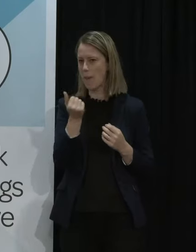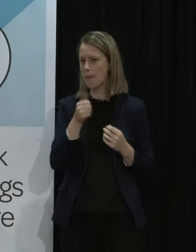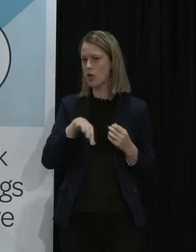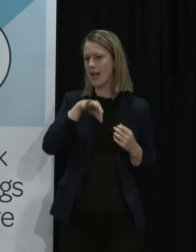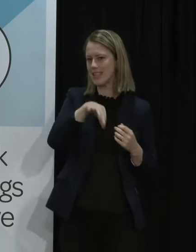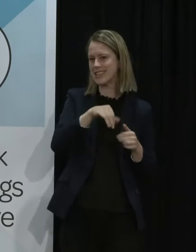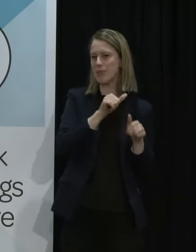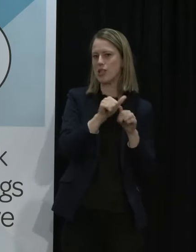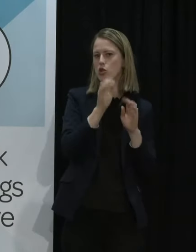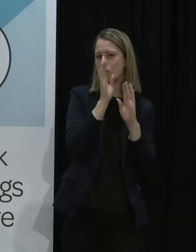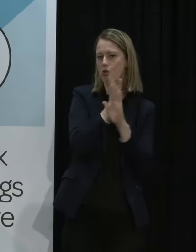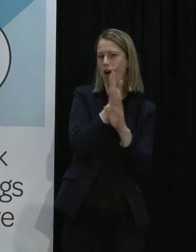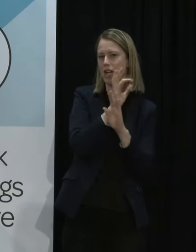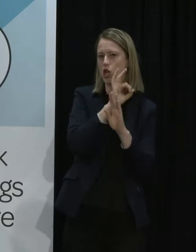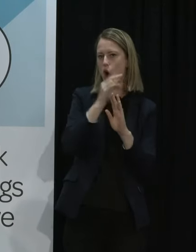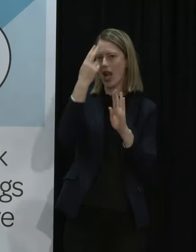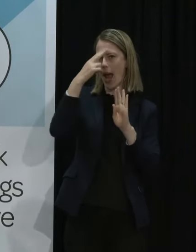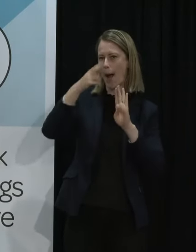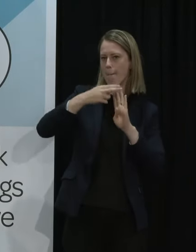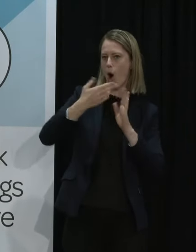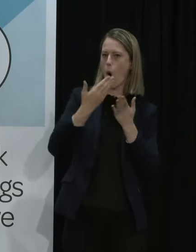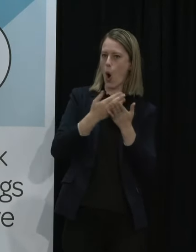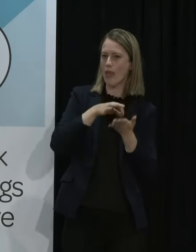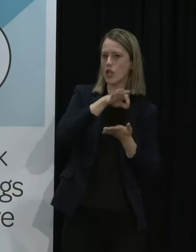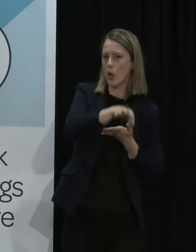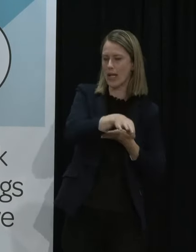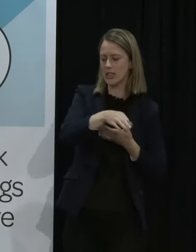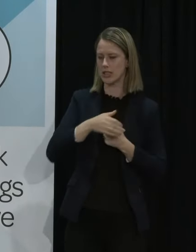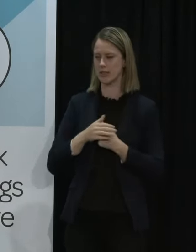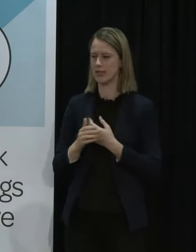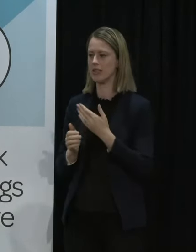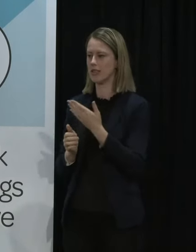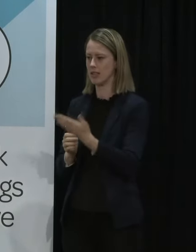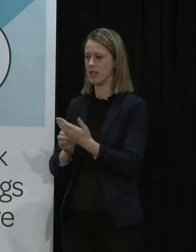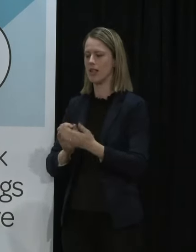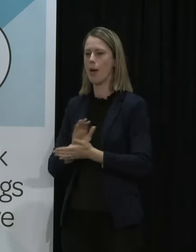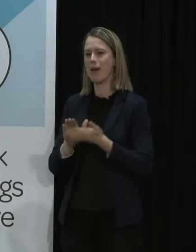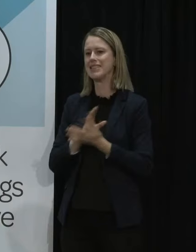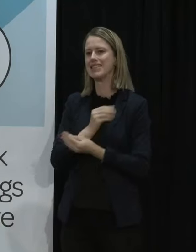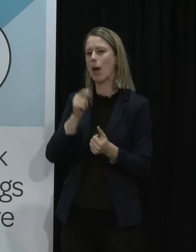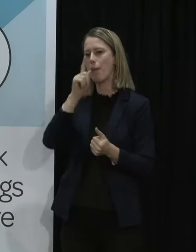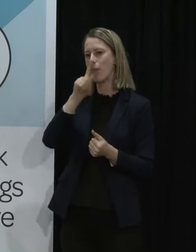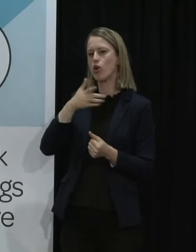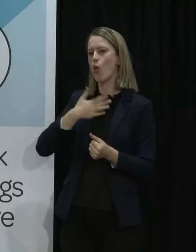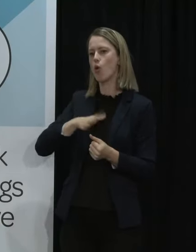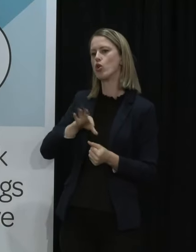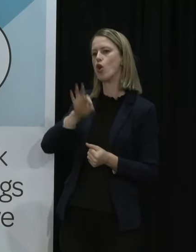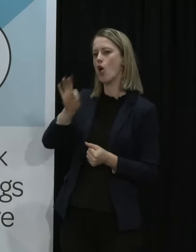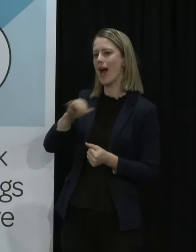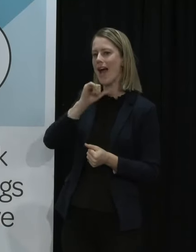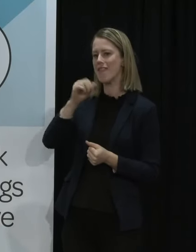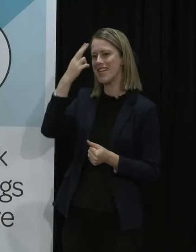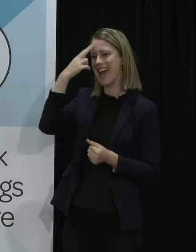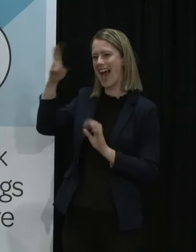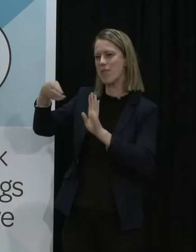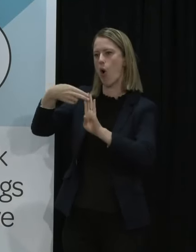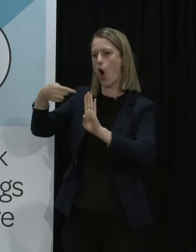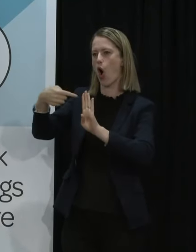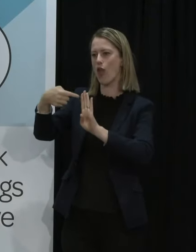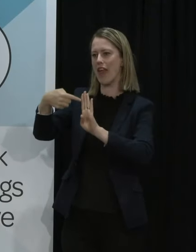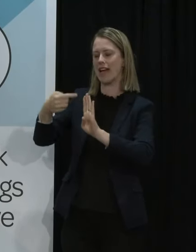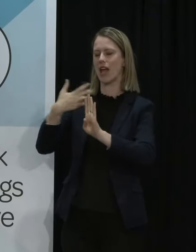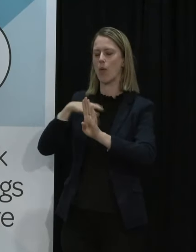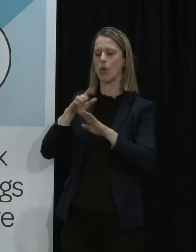some? Yeah well look I mean if your question is will be there will there be some who choose not to donate if they lose their anonymity